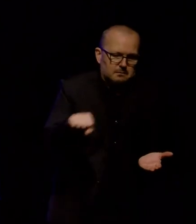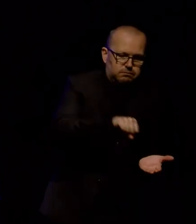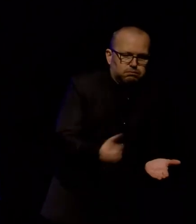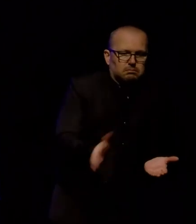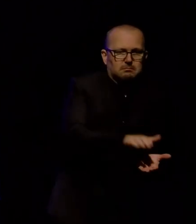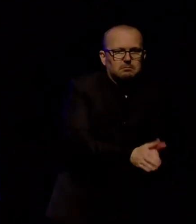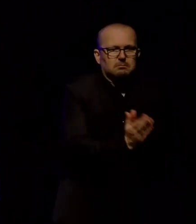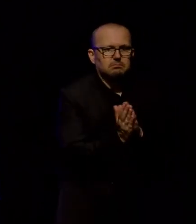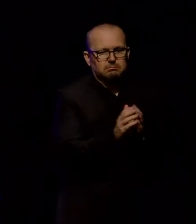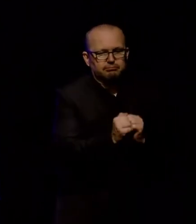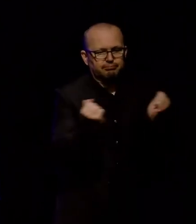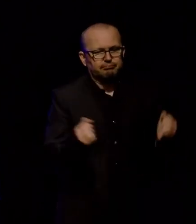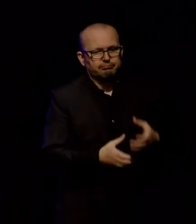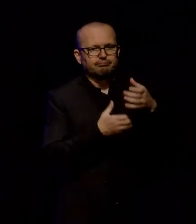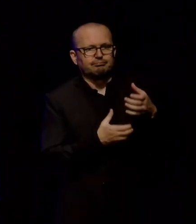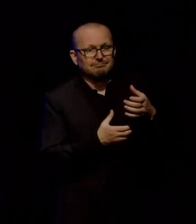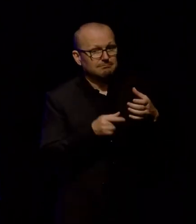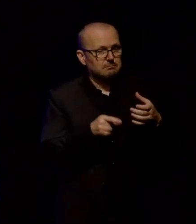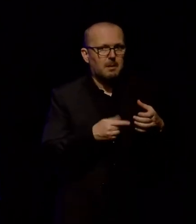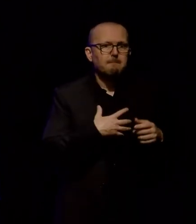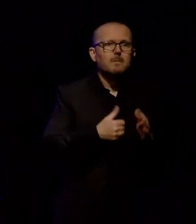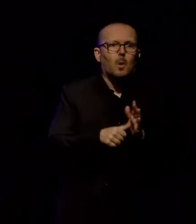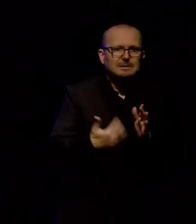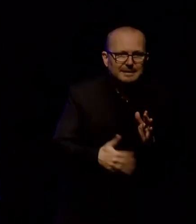process seemed to be relatively quicker and also more cost-effective.